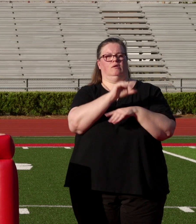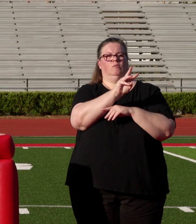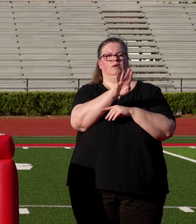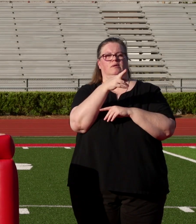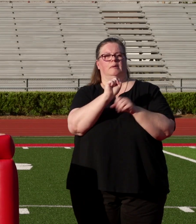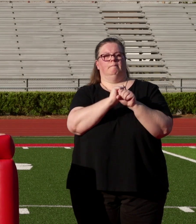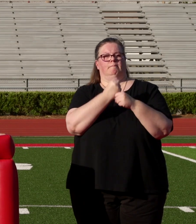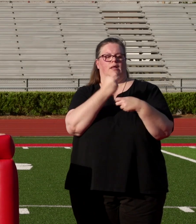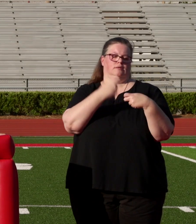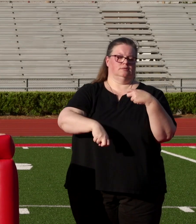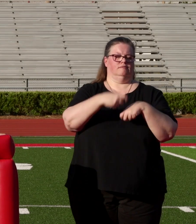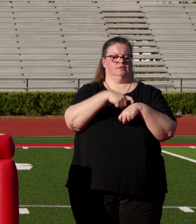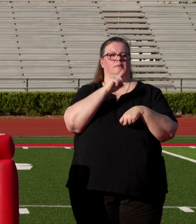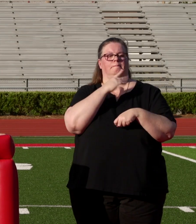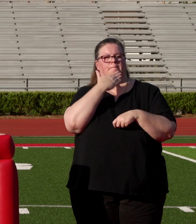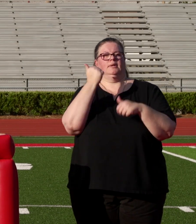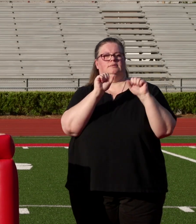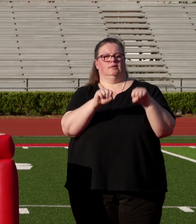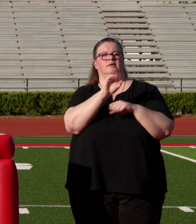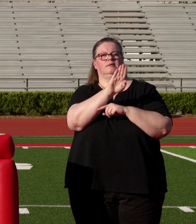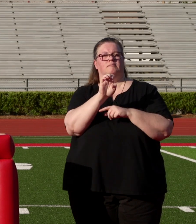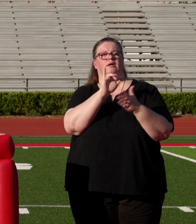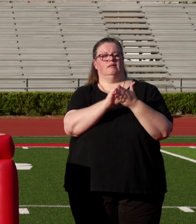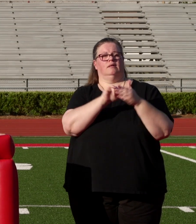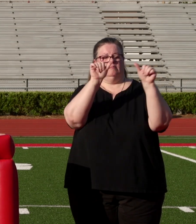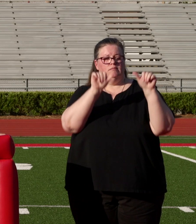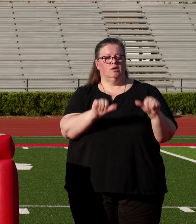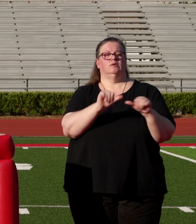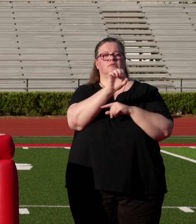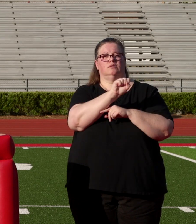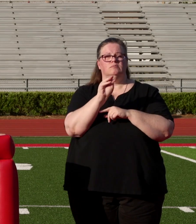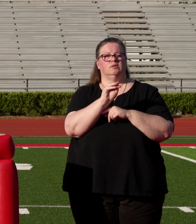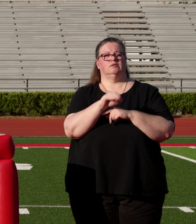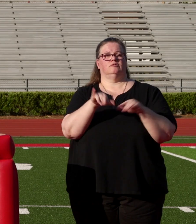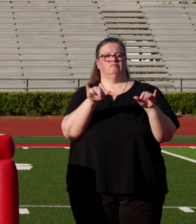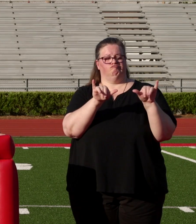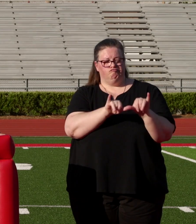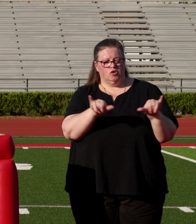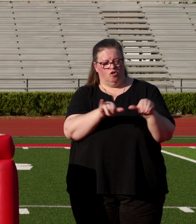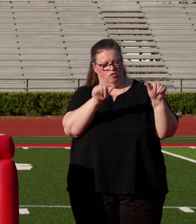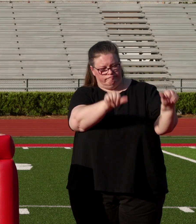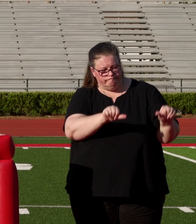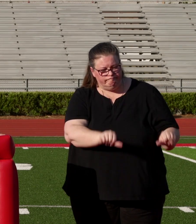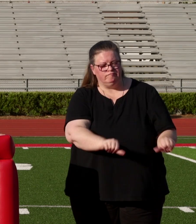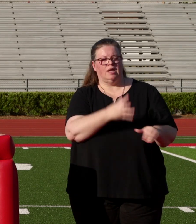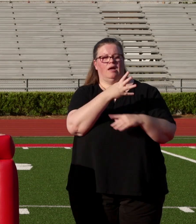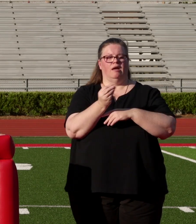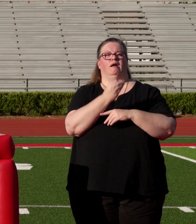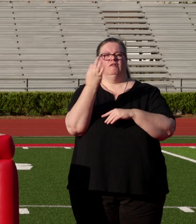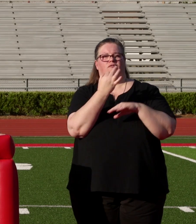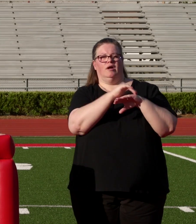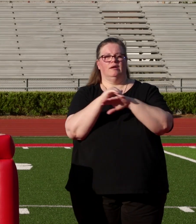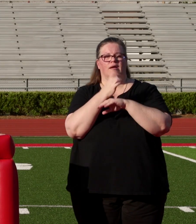to make this rough time the best it can be. From the posts on social media, the yard signs, and the 30 minutes of Friday night lights, and even still